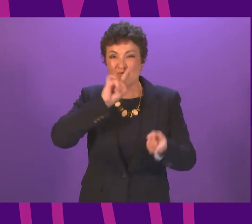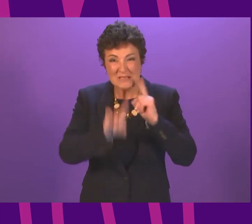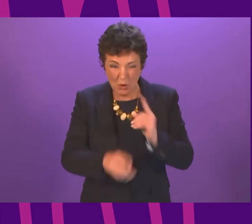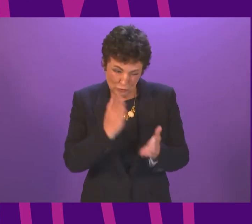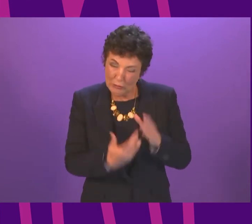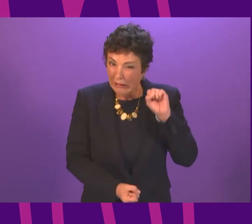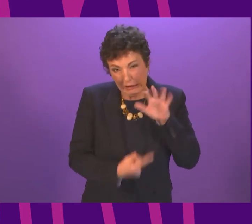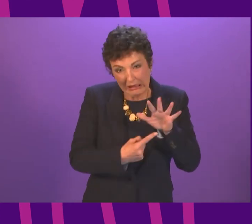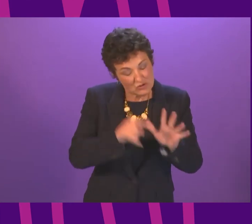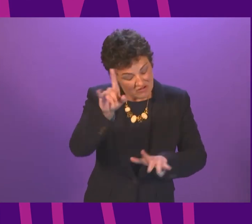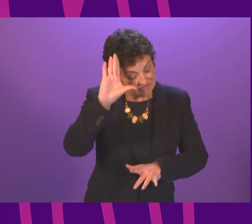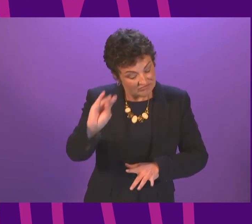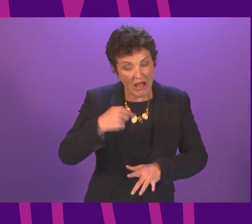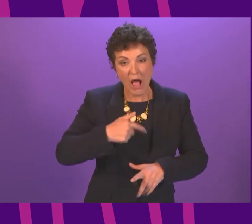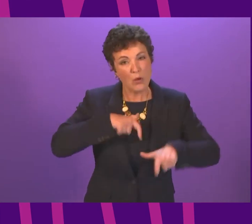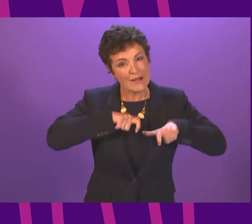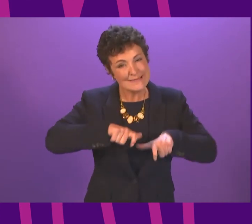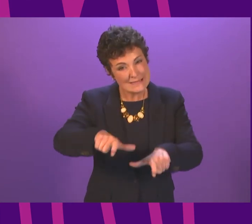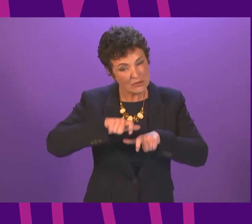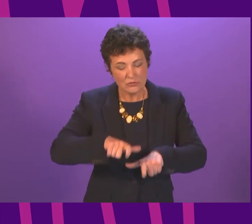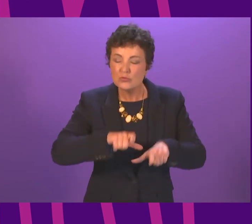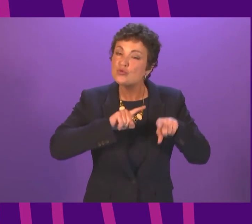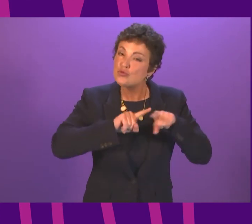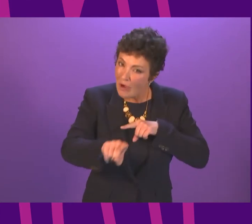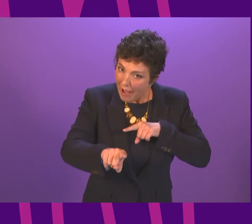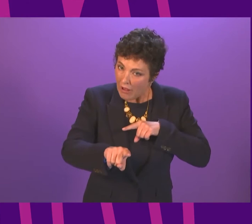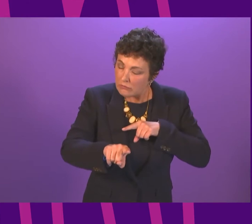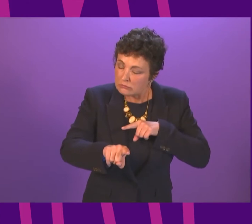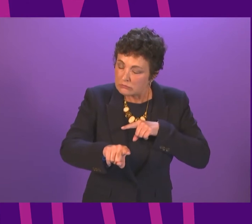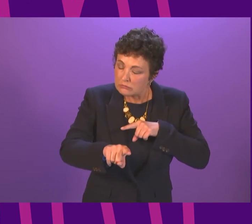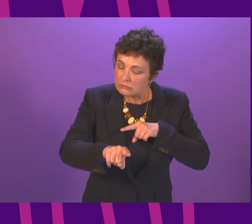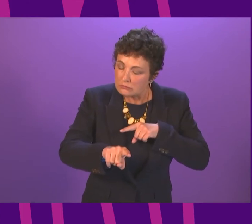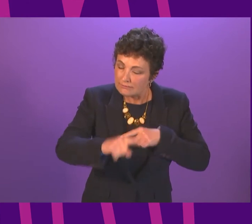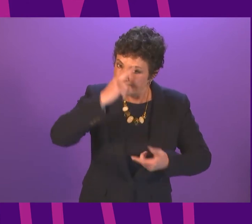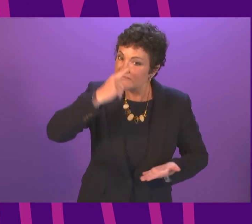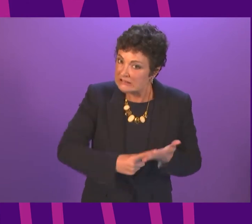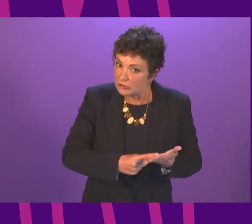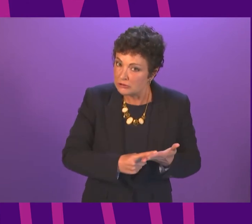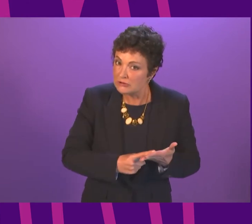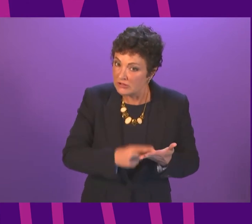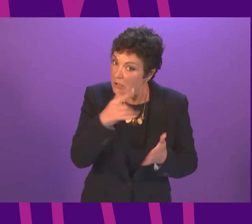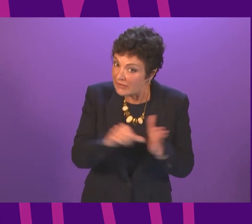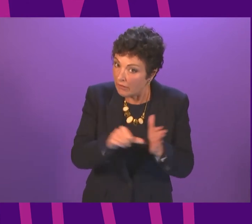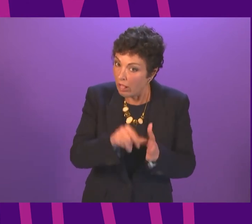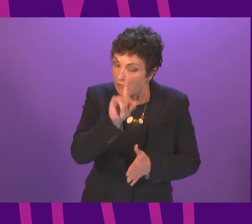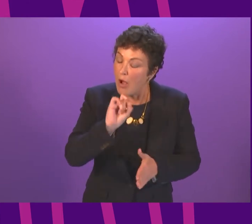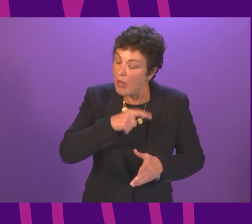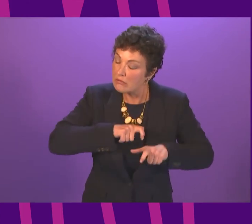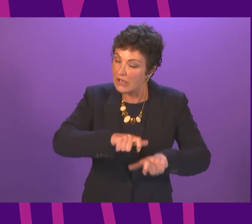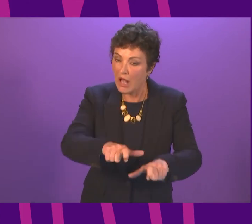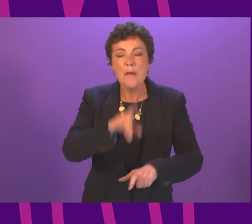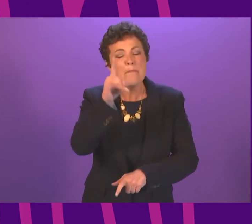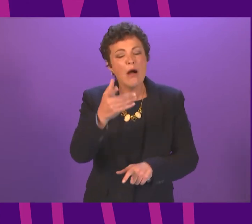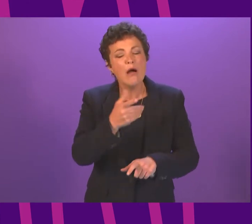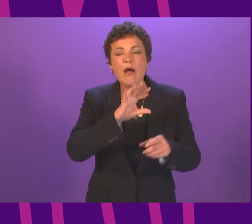pandemic. So, I will continue to try to take difficult decisions as well as I possibly can. On the specific issues